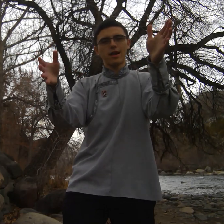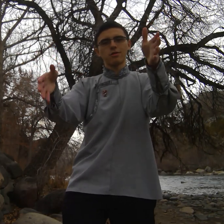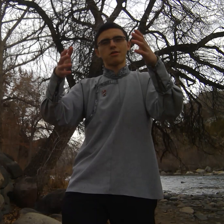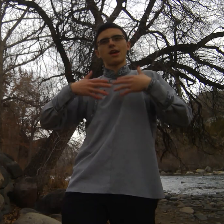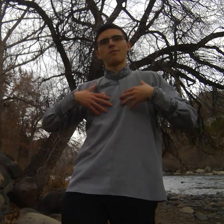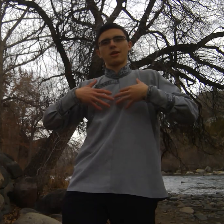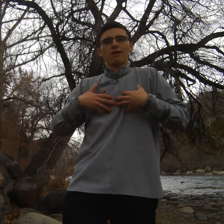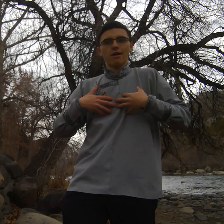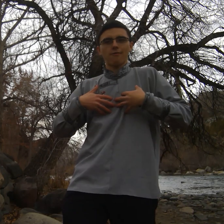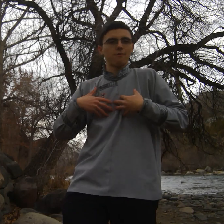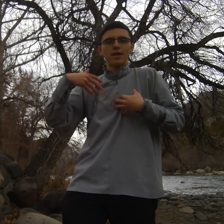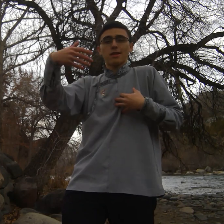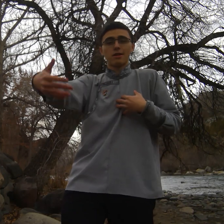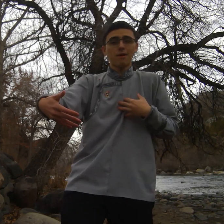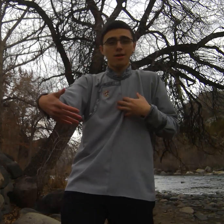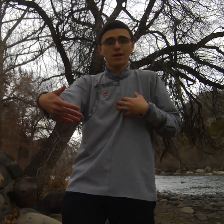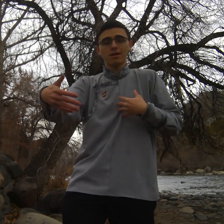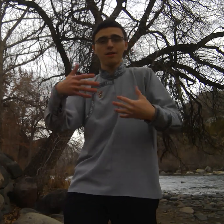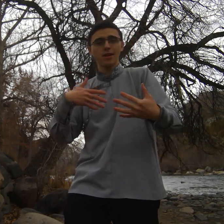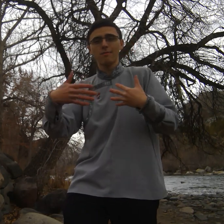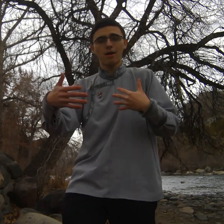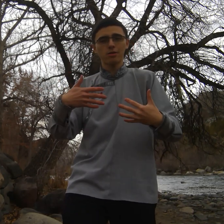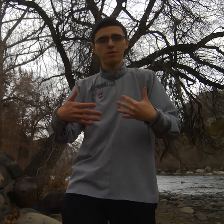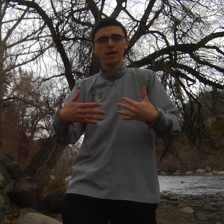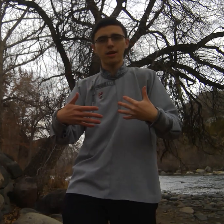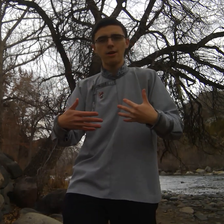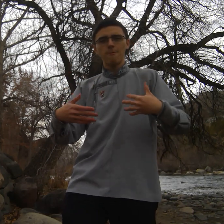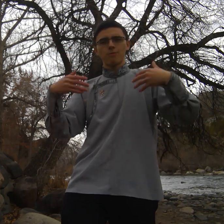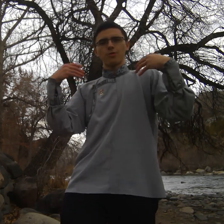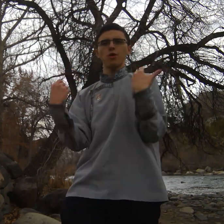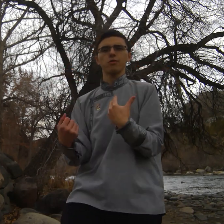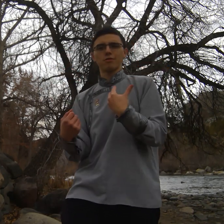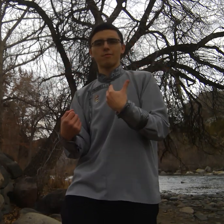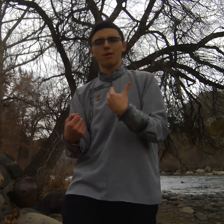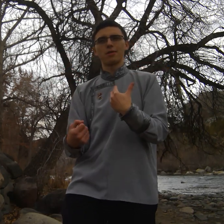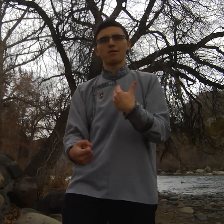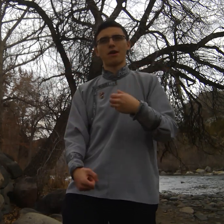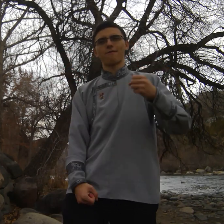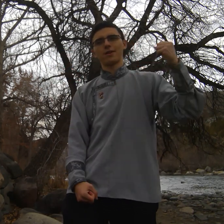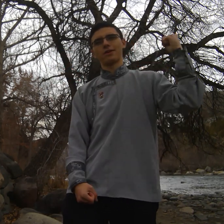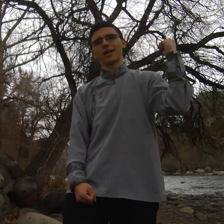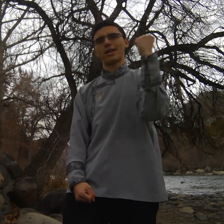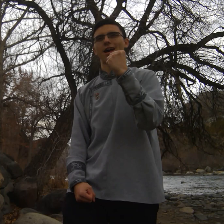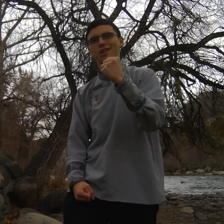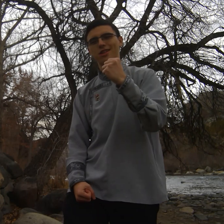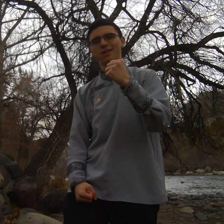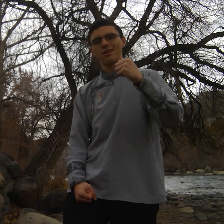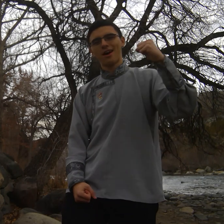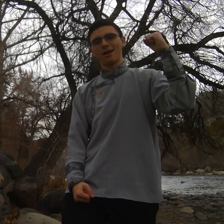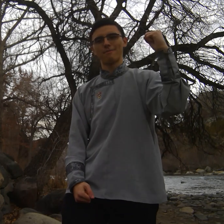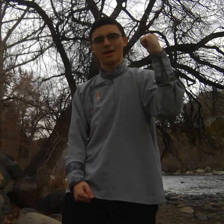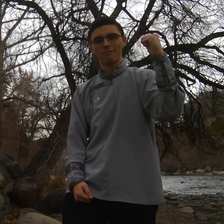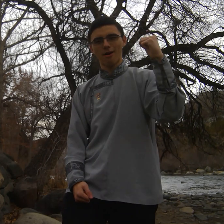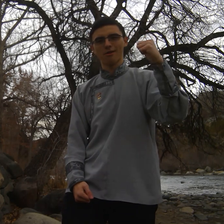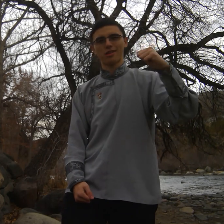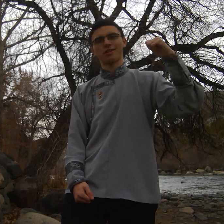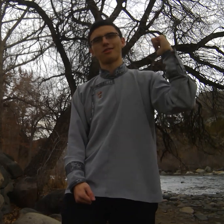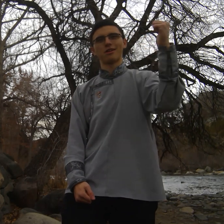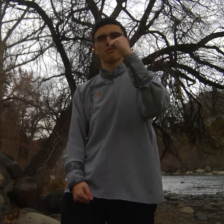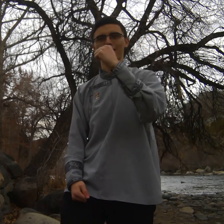understand what it's like for me as an American living in Mongolia those are the moments where I feel like yes I am making progress things are